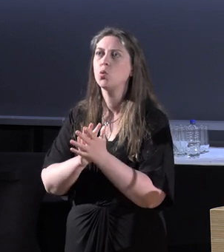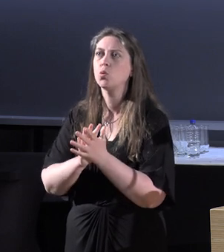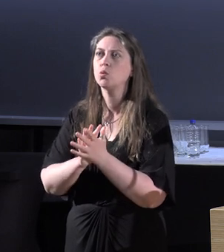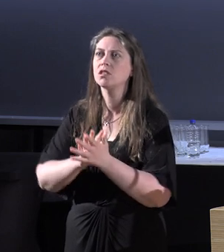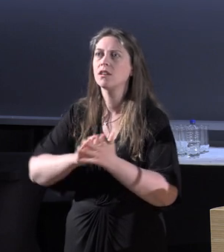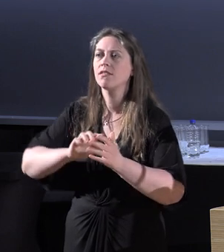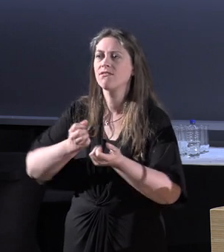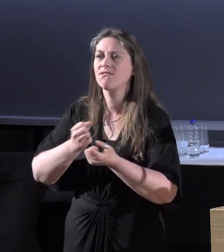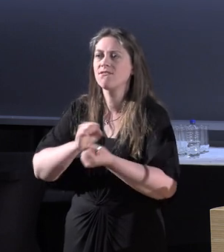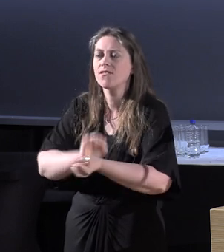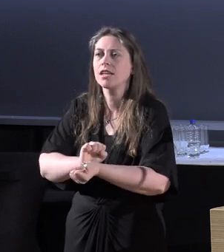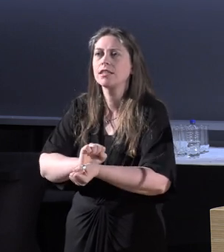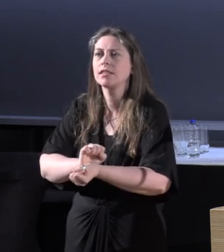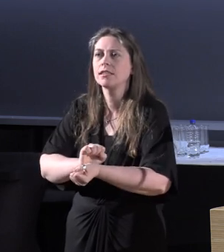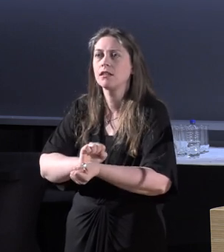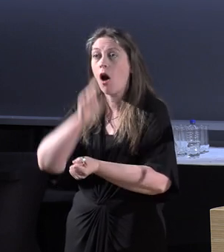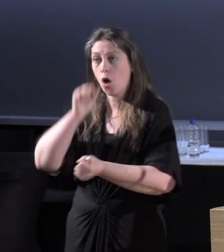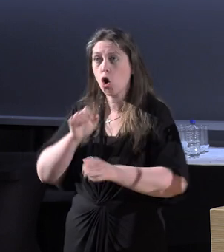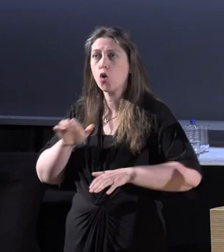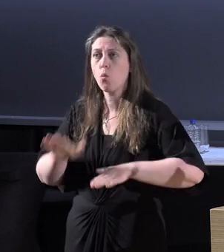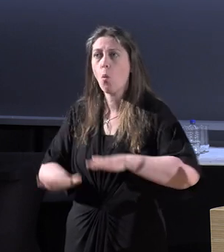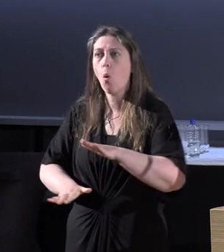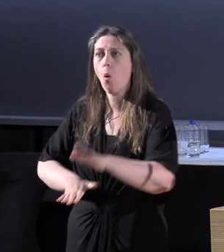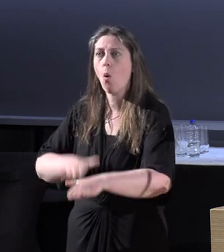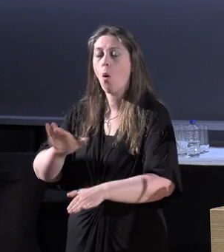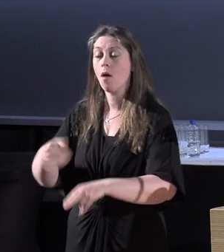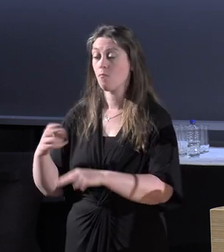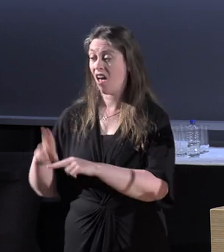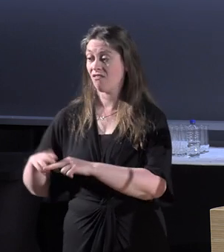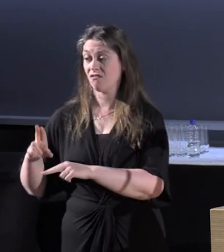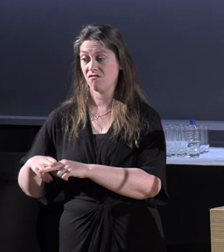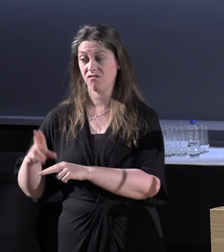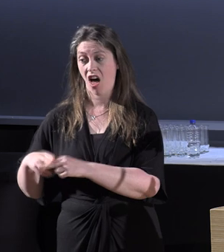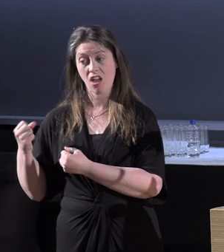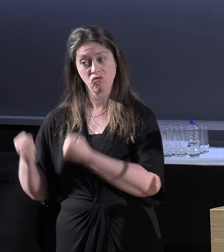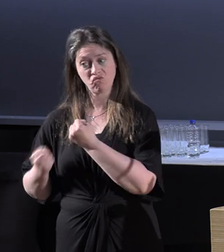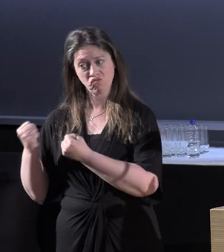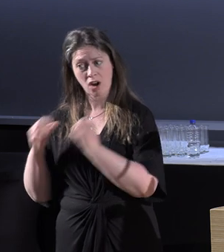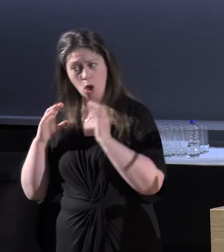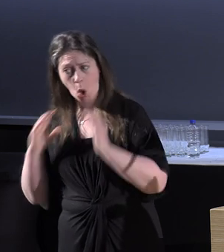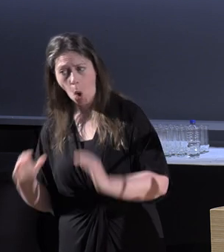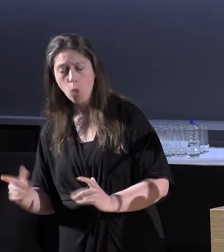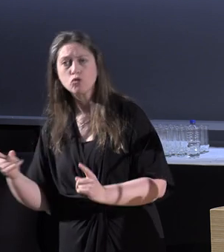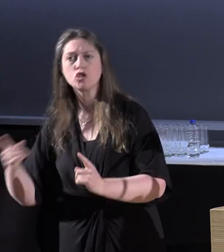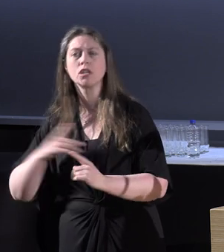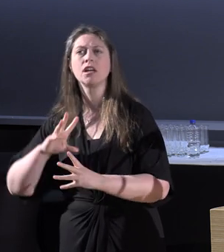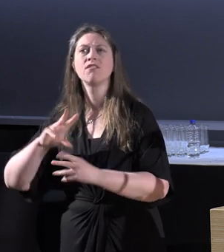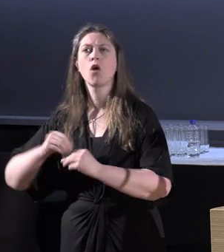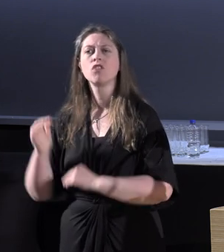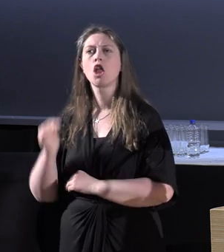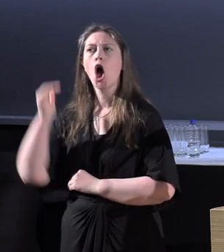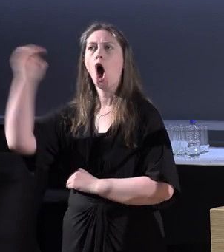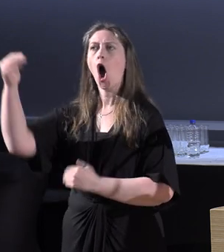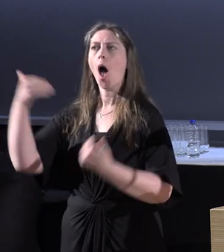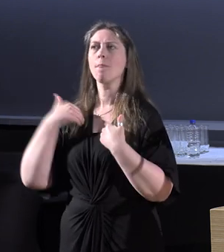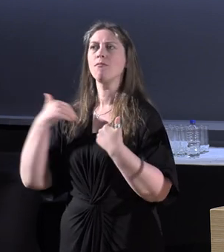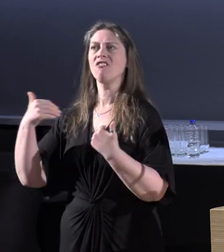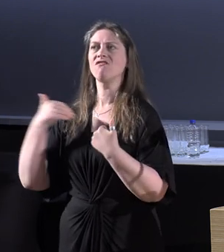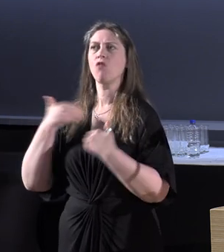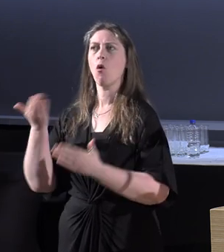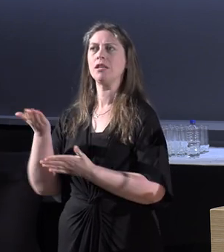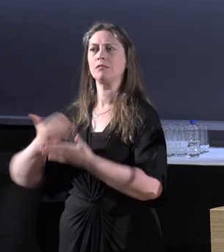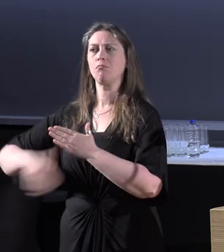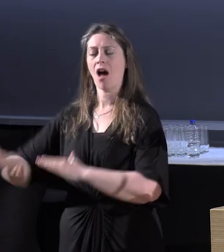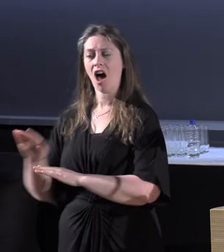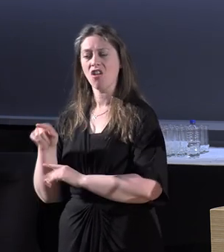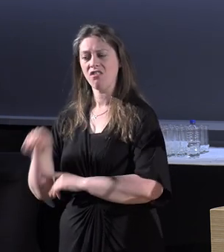I would be able to walk. Now, my father was a track coach. He was involved in the high-performance end of track and